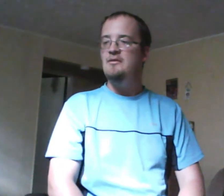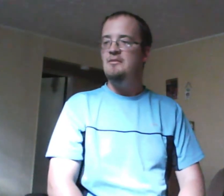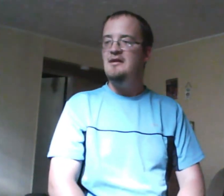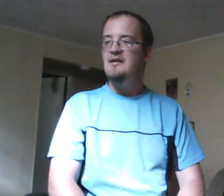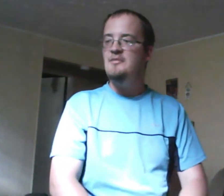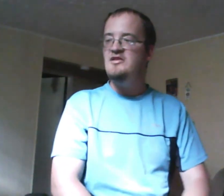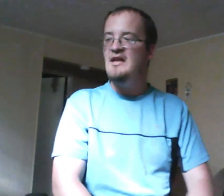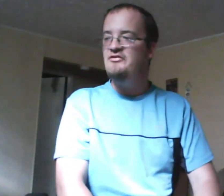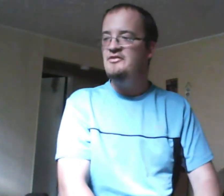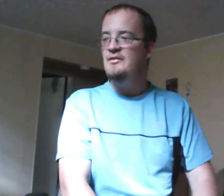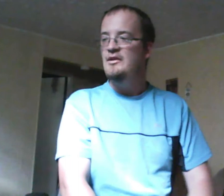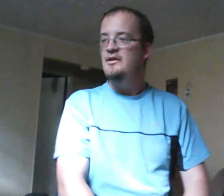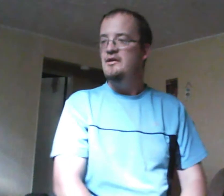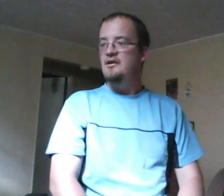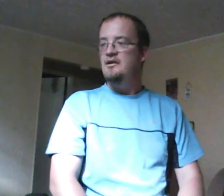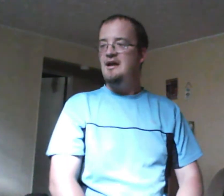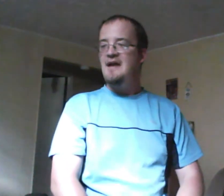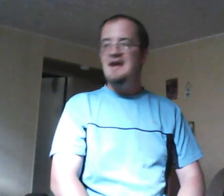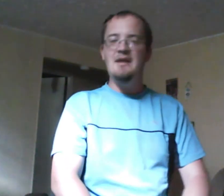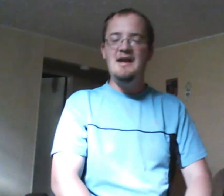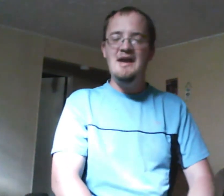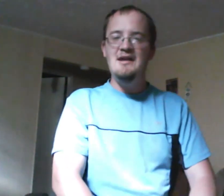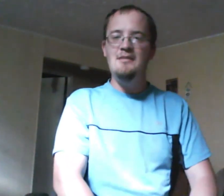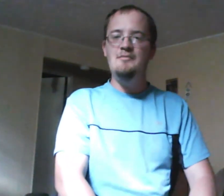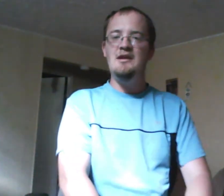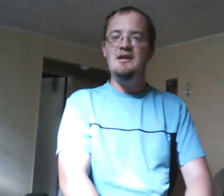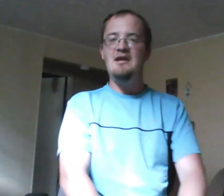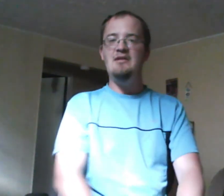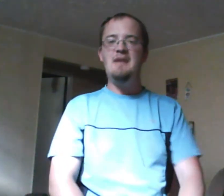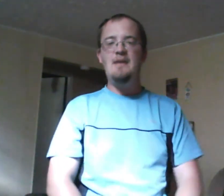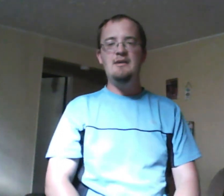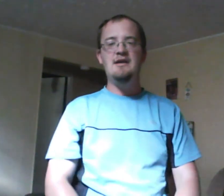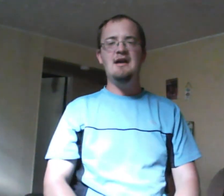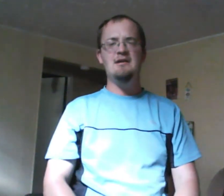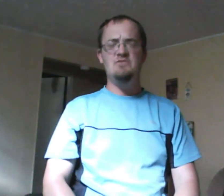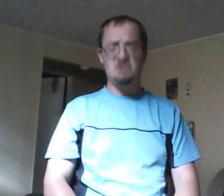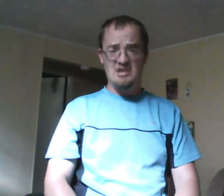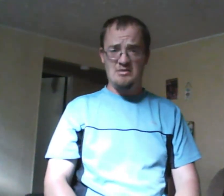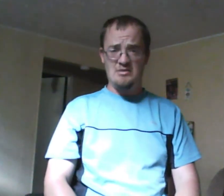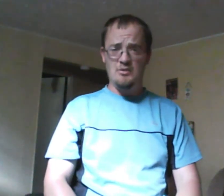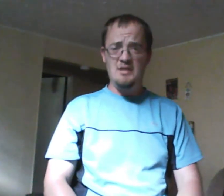himself I hate him I hate him and I'll never be happy again jeez what a downer